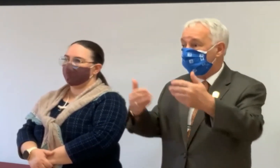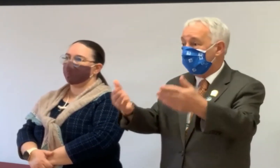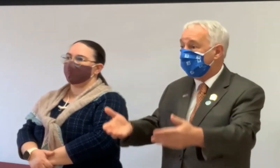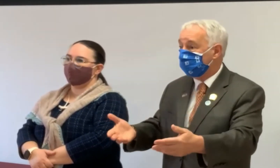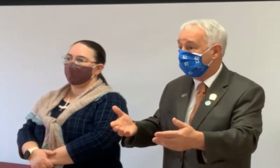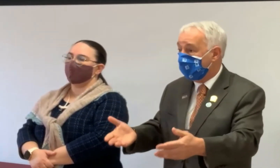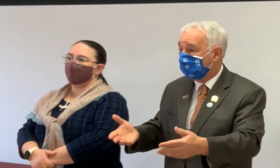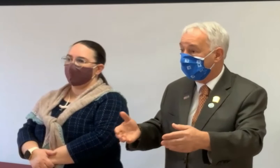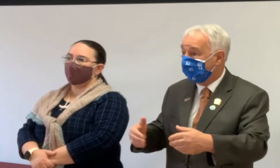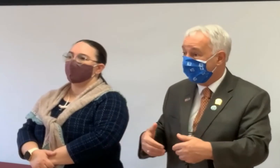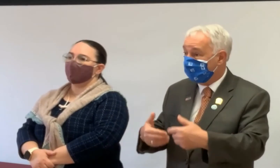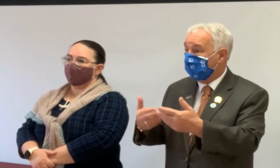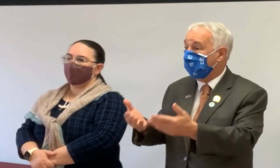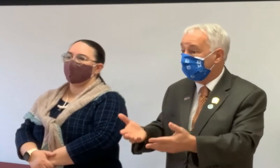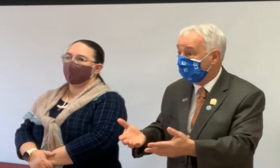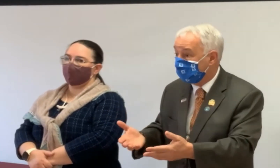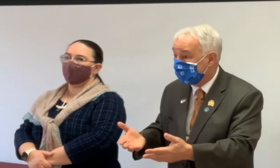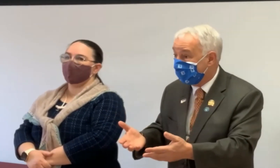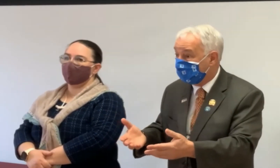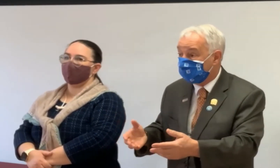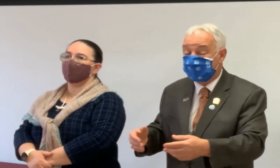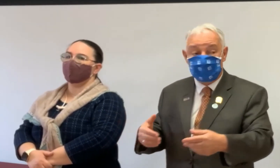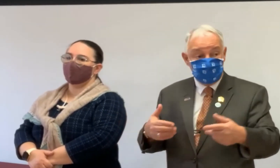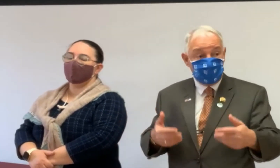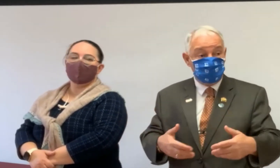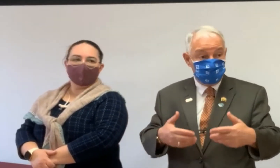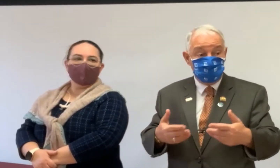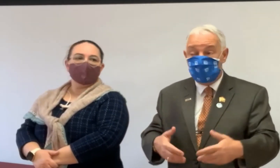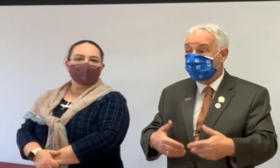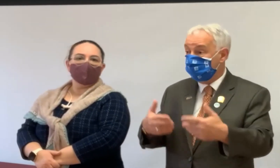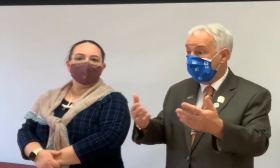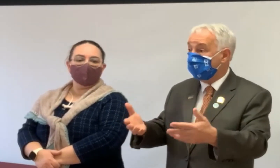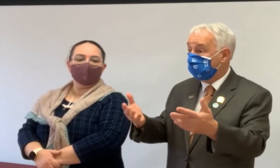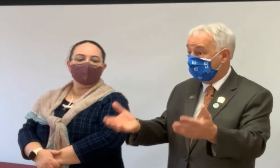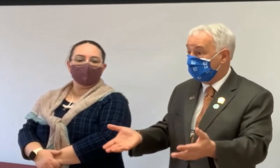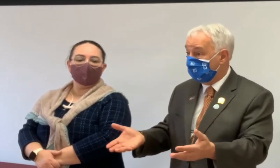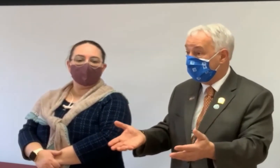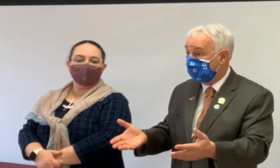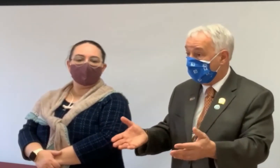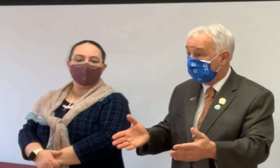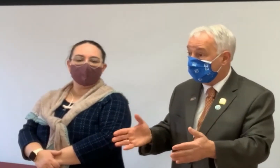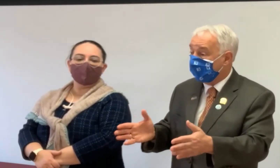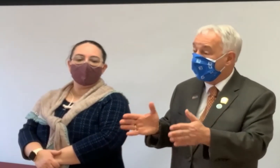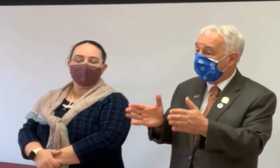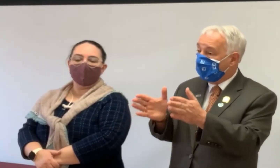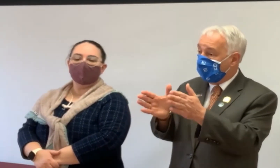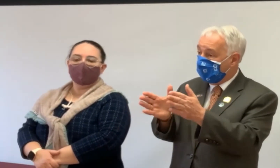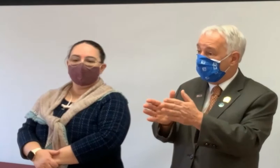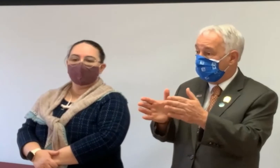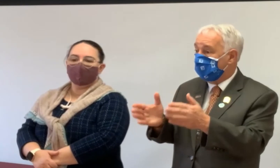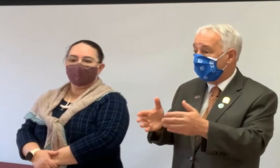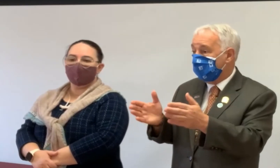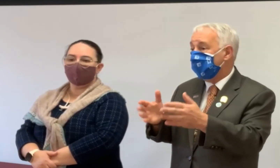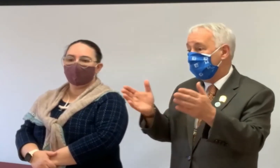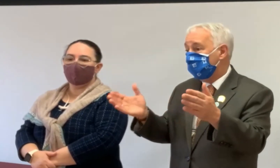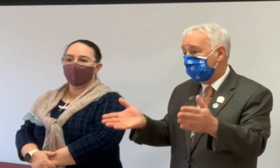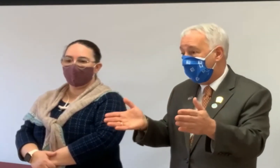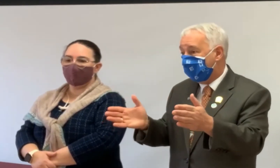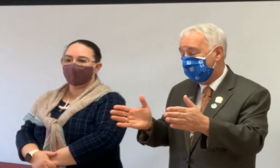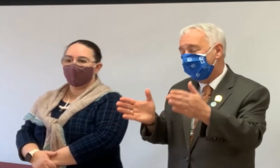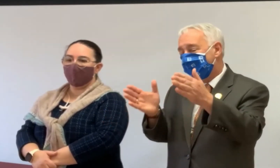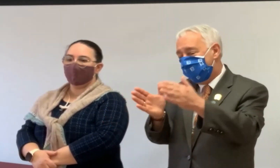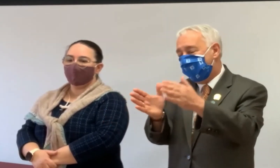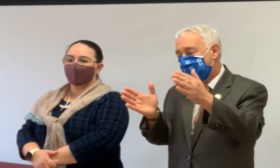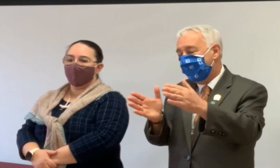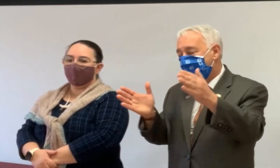maybe $500 a month for the rest of your life. That's, you know, nice additional income. Now, every time they write you a